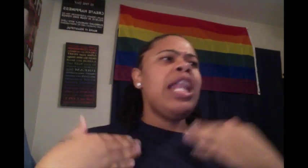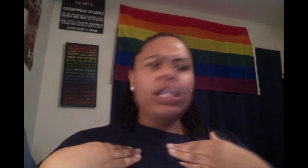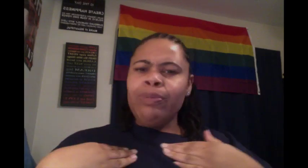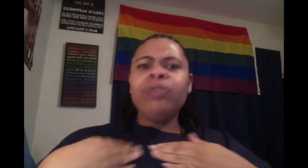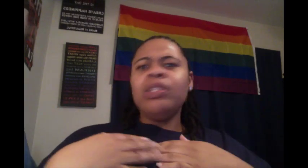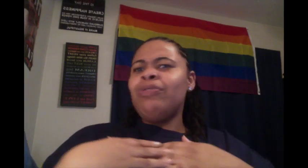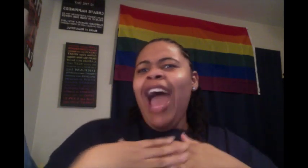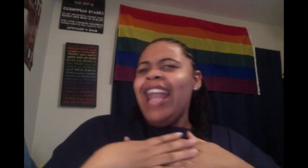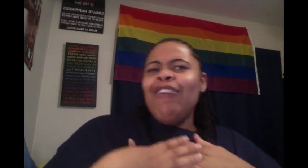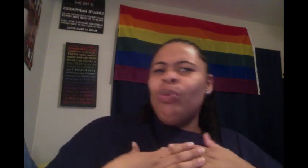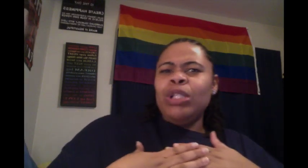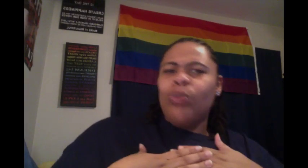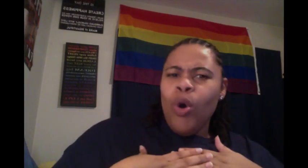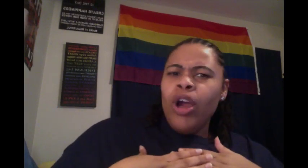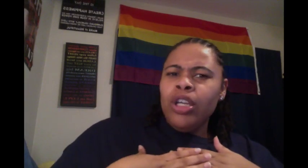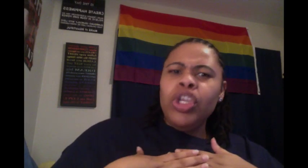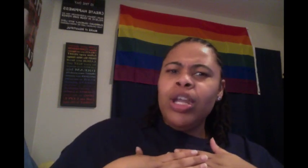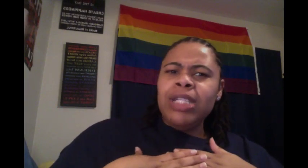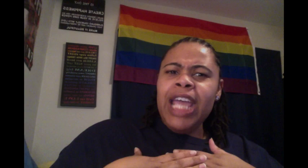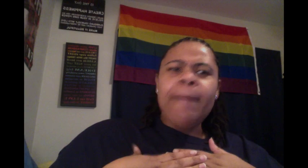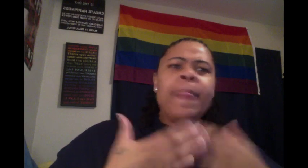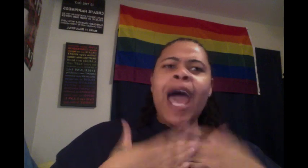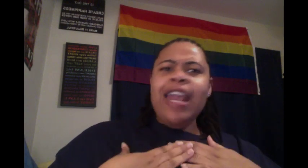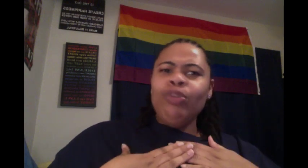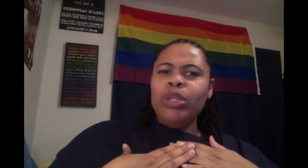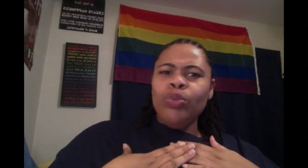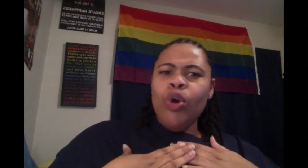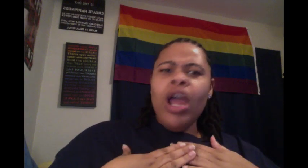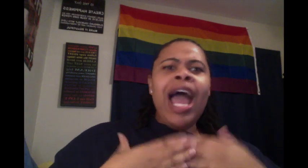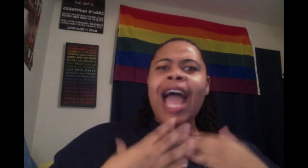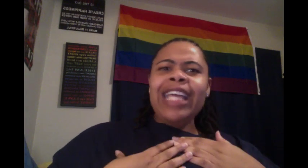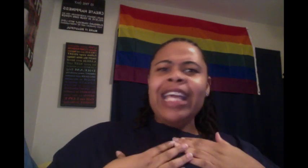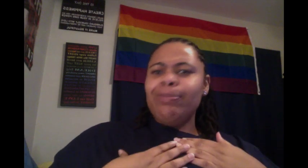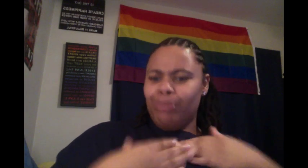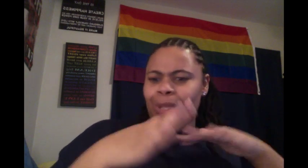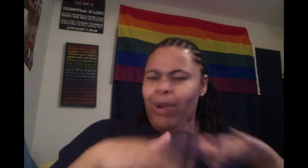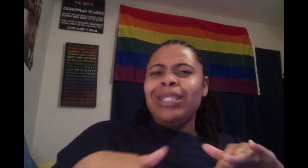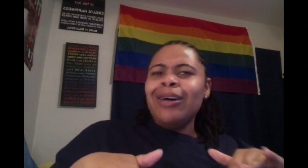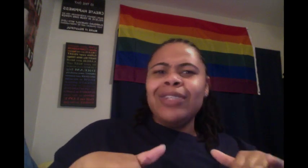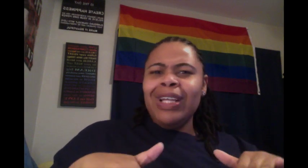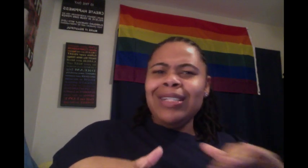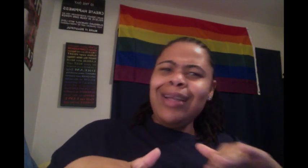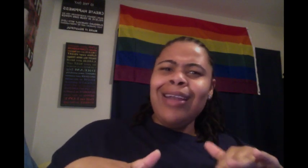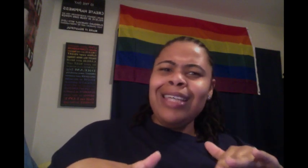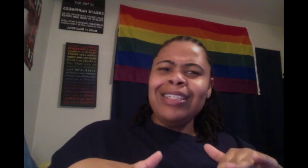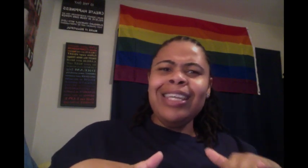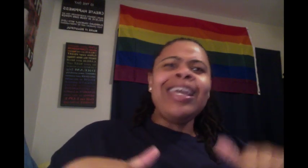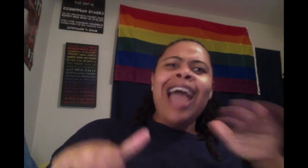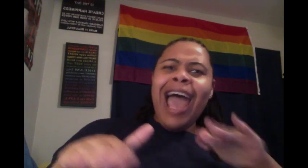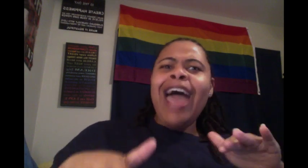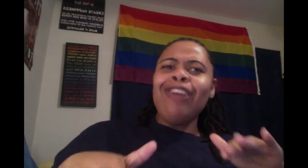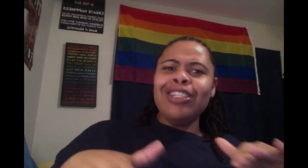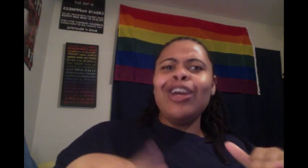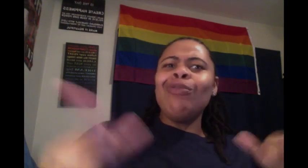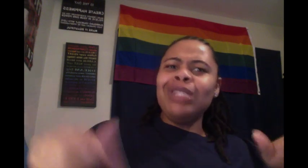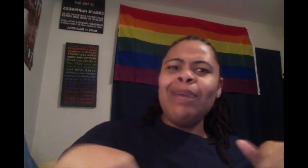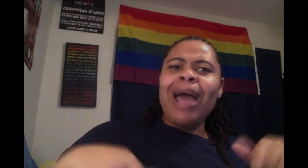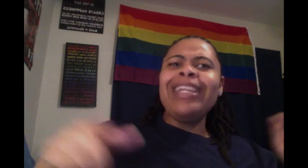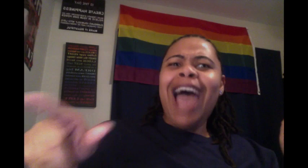I never went to war. You know what I'm saying? I never went to war. I can't suppress those feelings and all that shit. I have concern with somebody that I